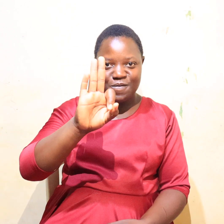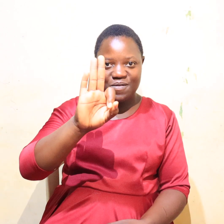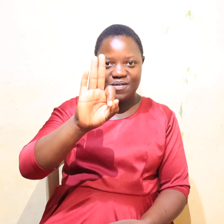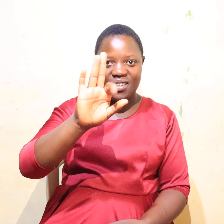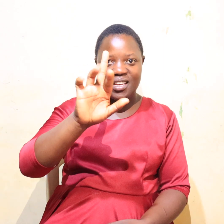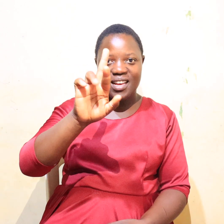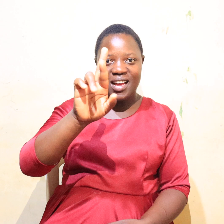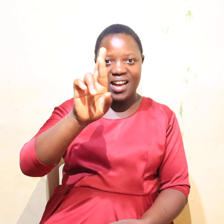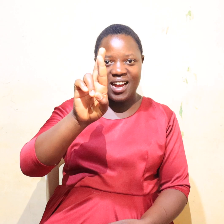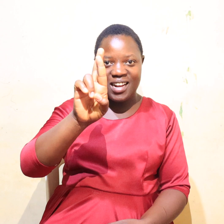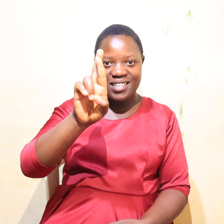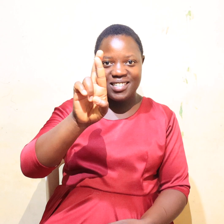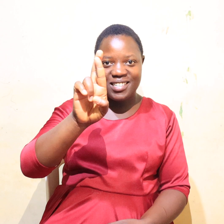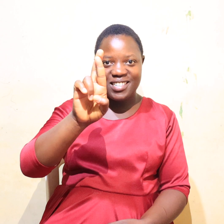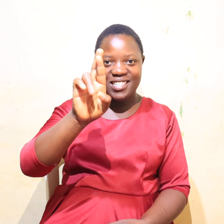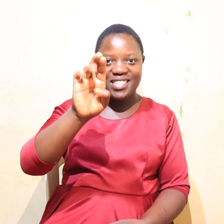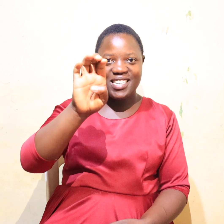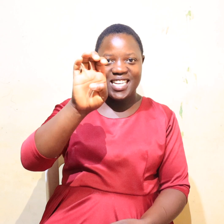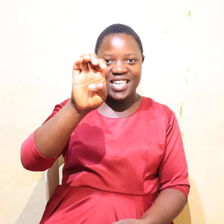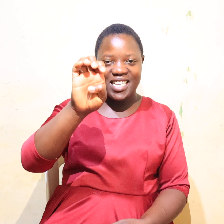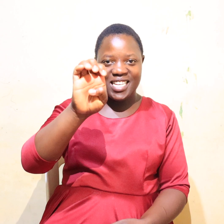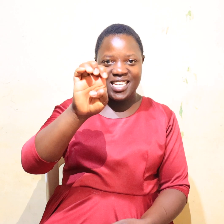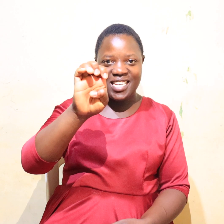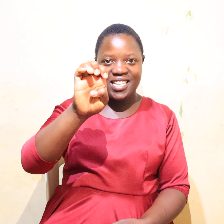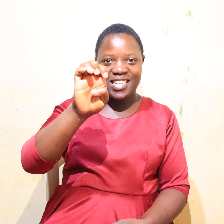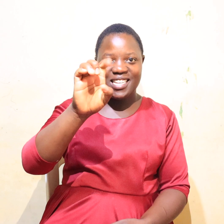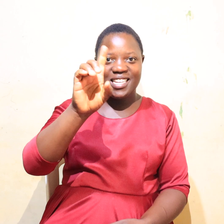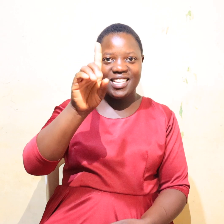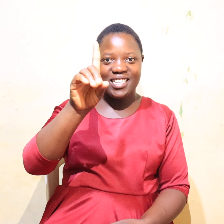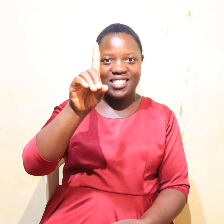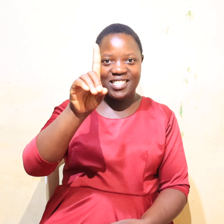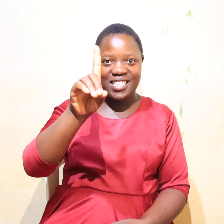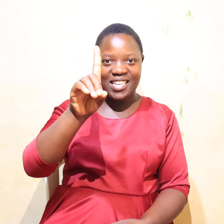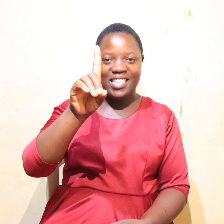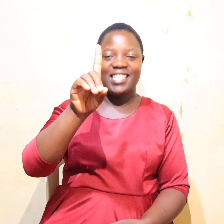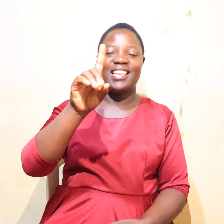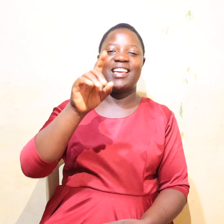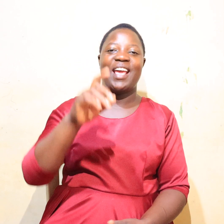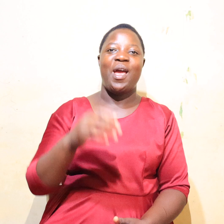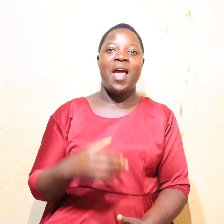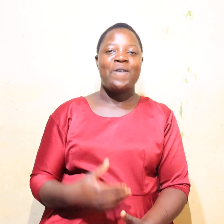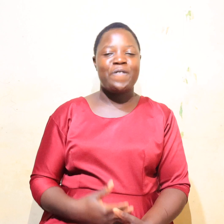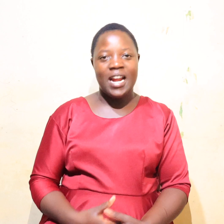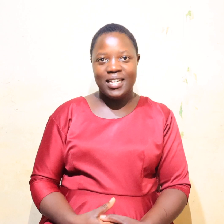R, E, D. Fred.